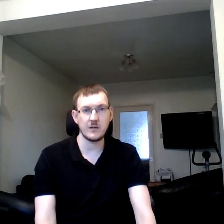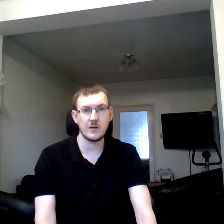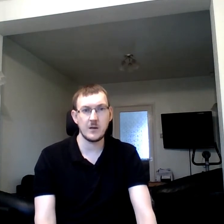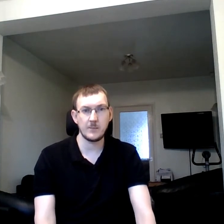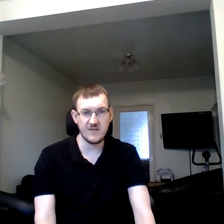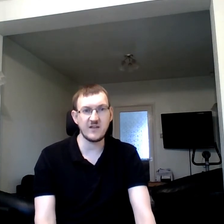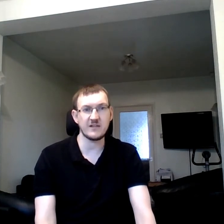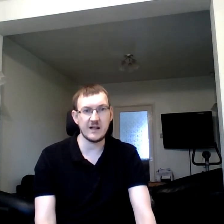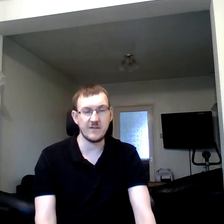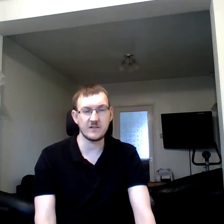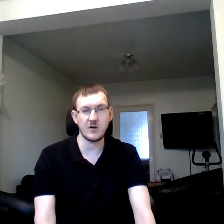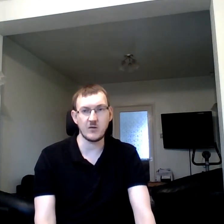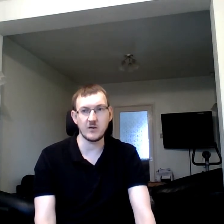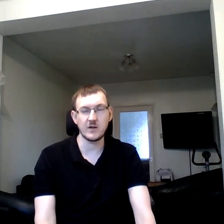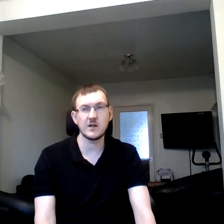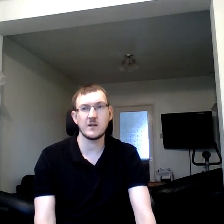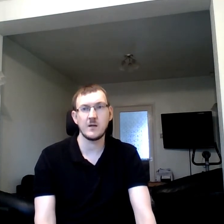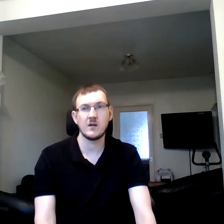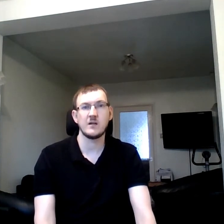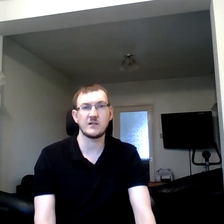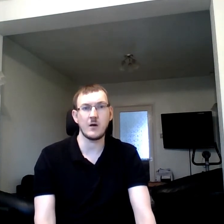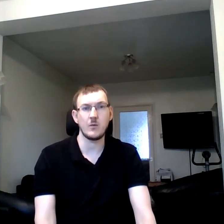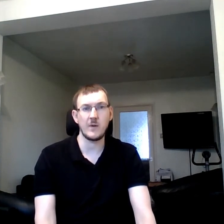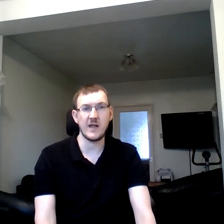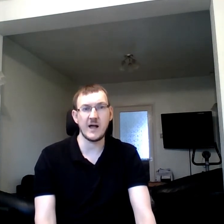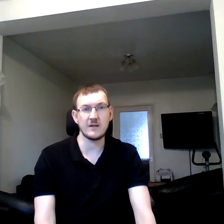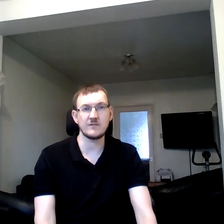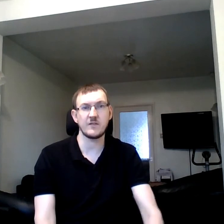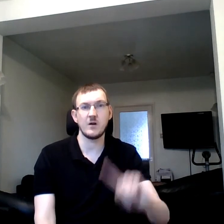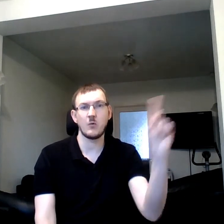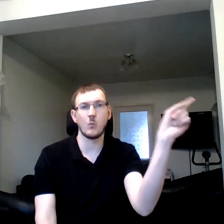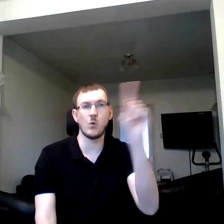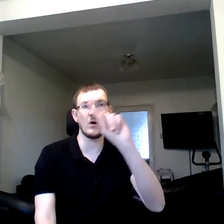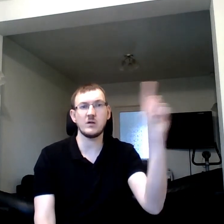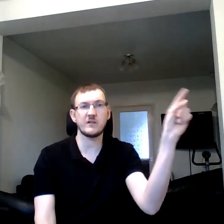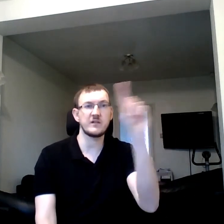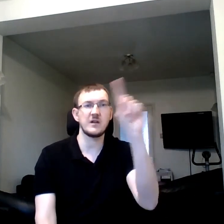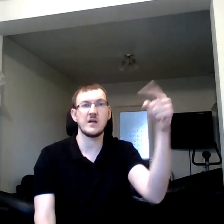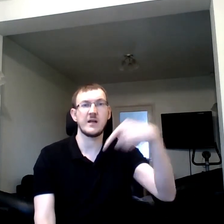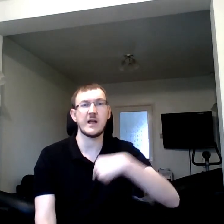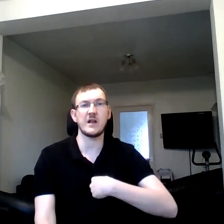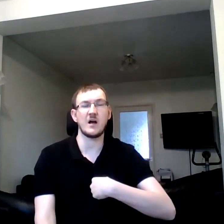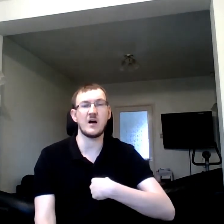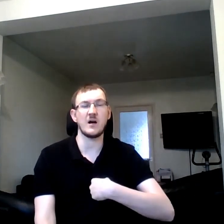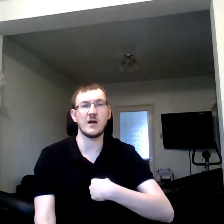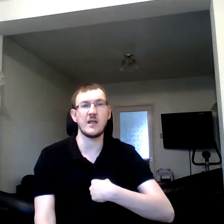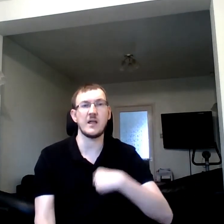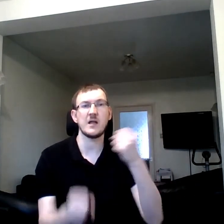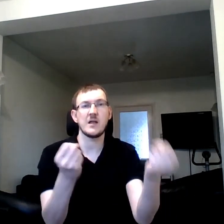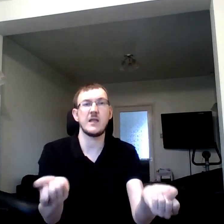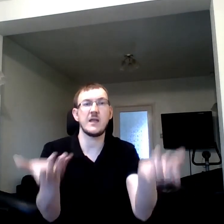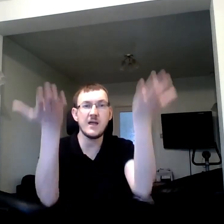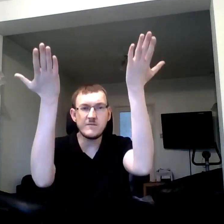previously in the song. So we have what can I give?